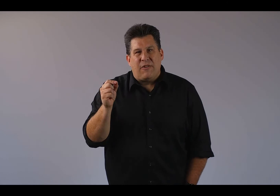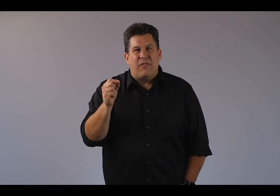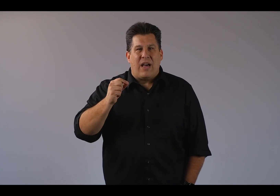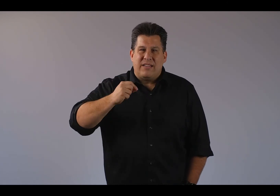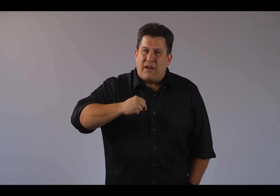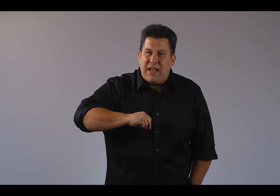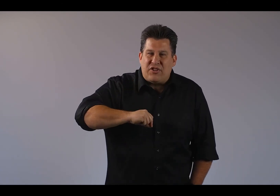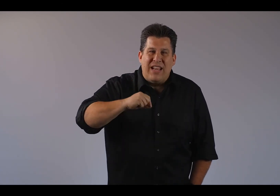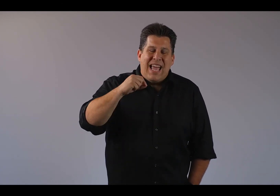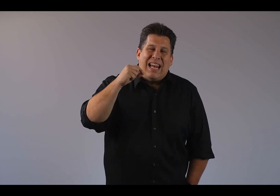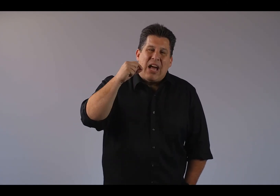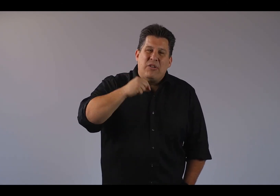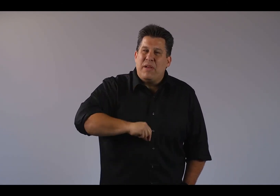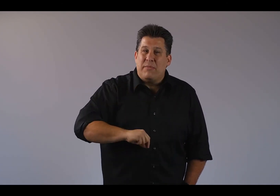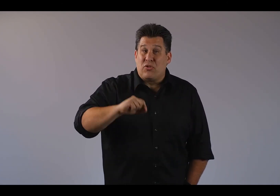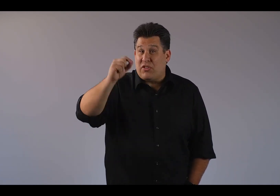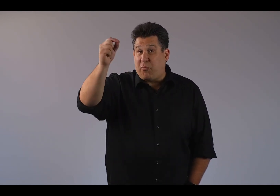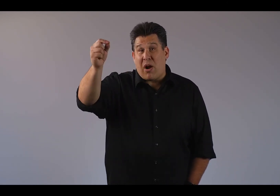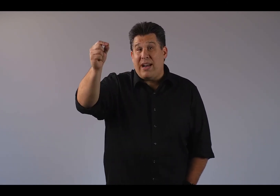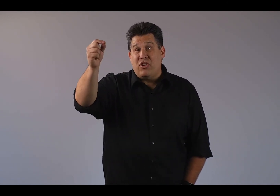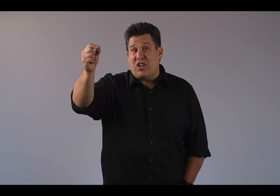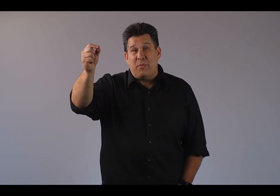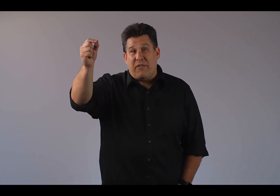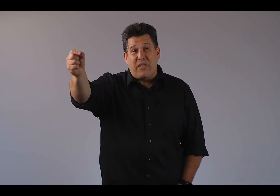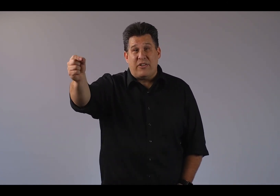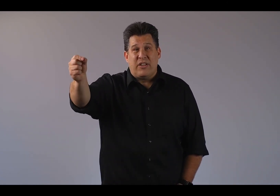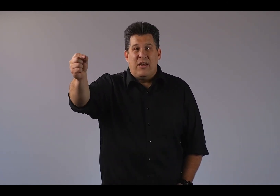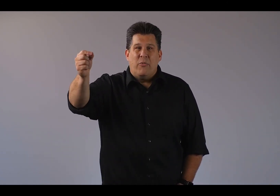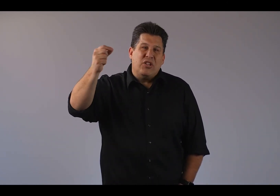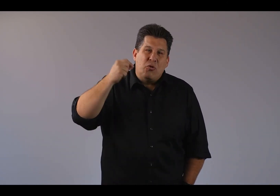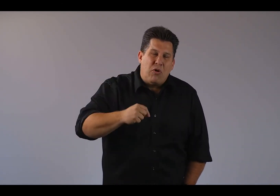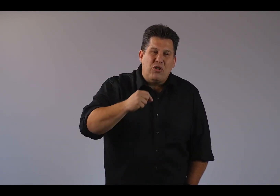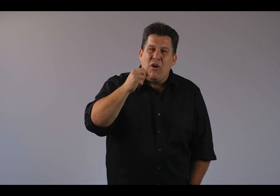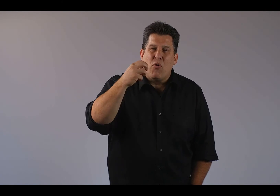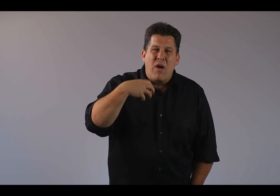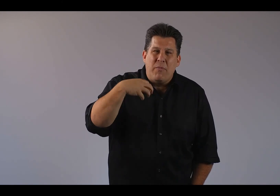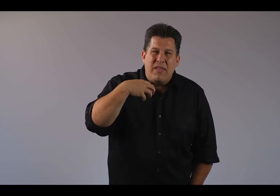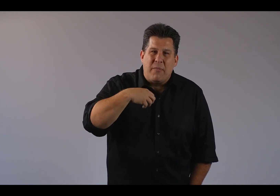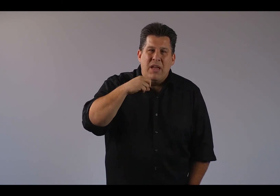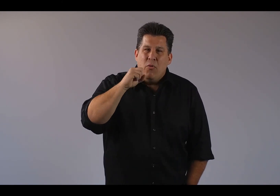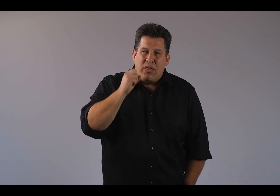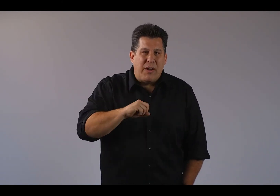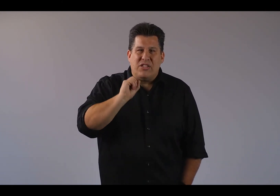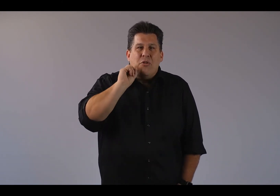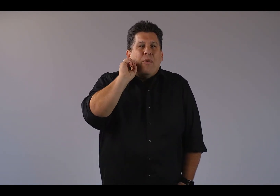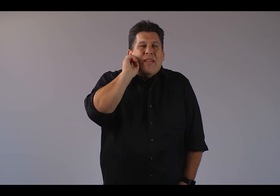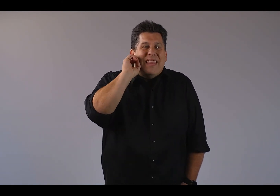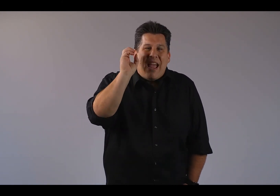of God in salvation and allow it to become a source of pride and judgment of others when it's supposed to be overwhelming them with grace to the point that they have